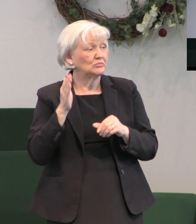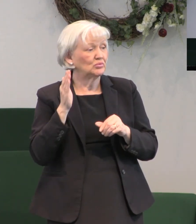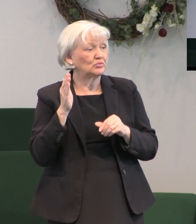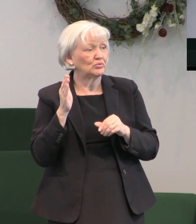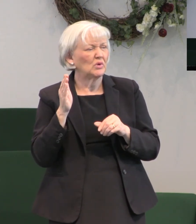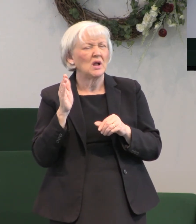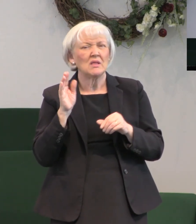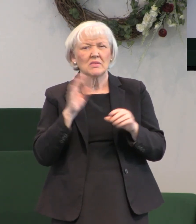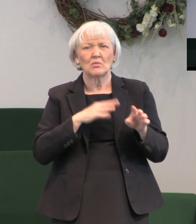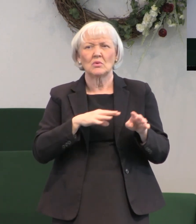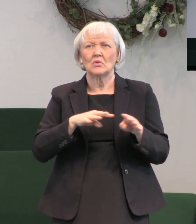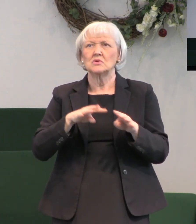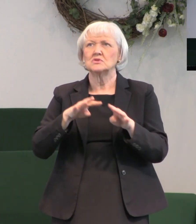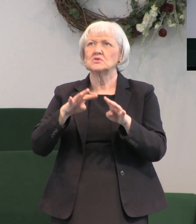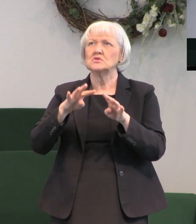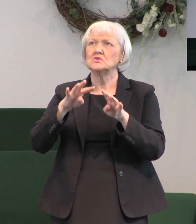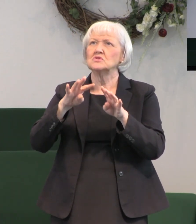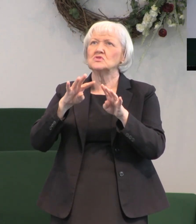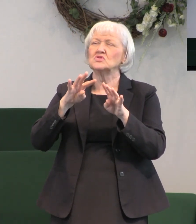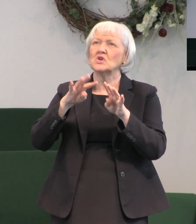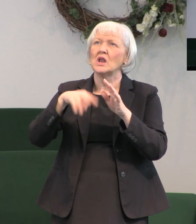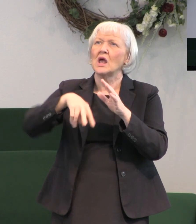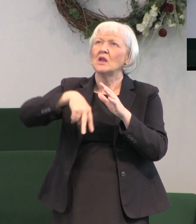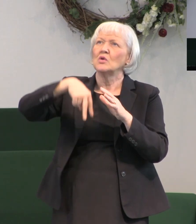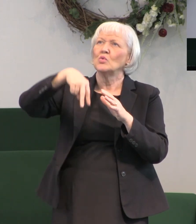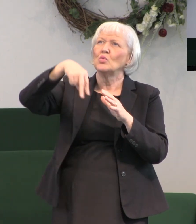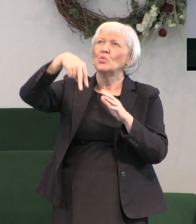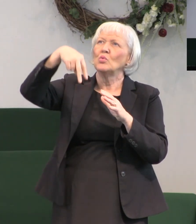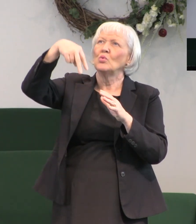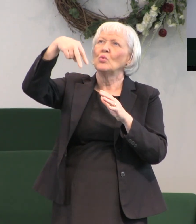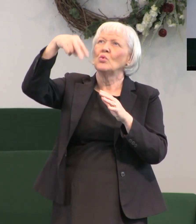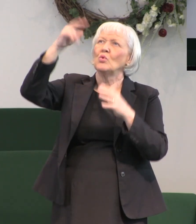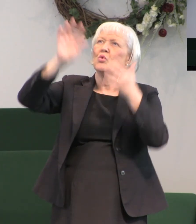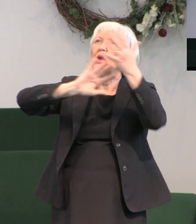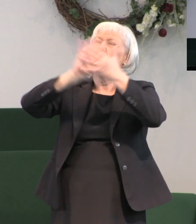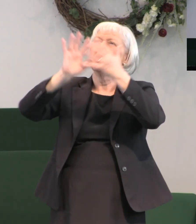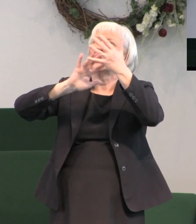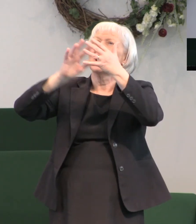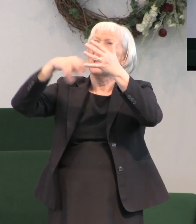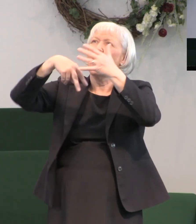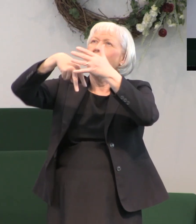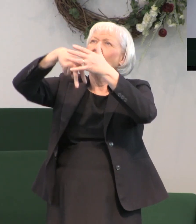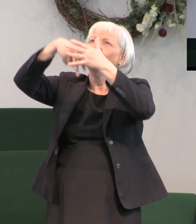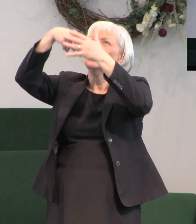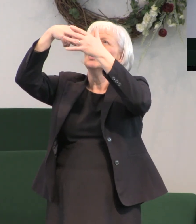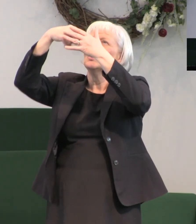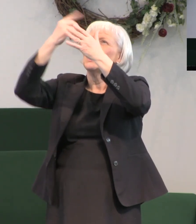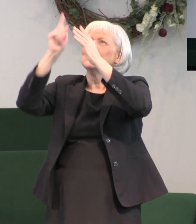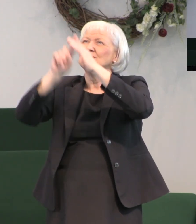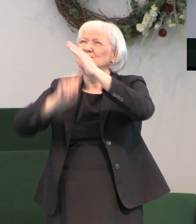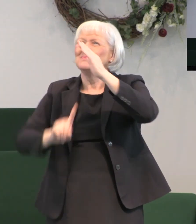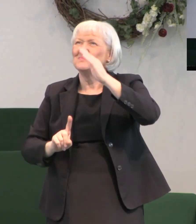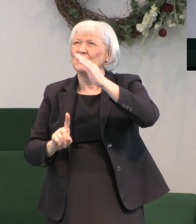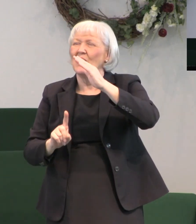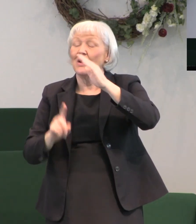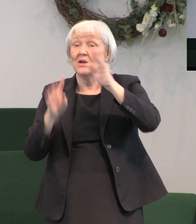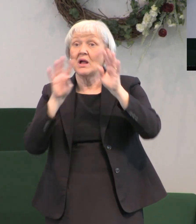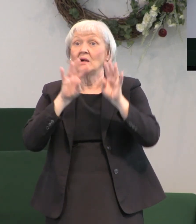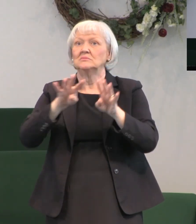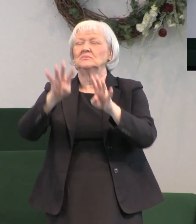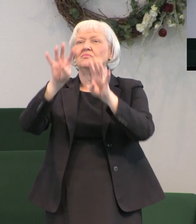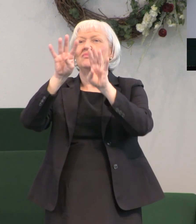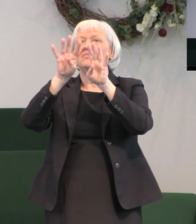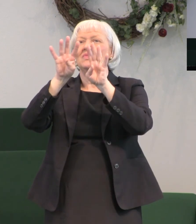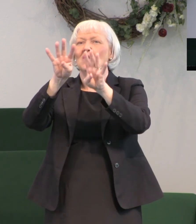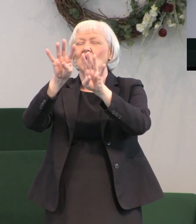up and a cloud received him out of their sight and while they steadfastly looked toward heaven